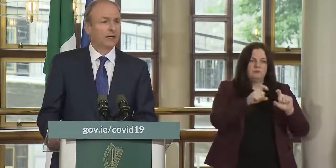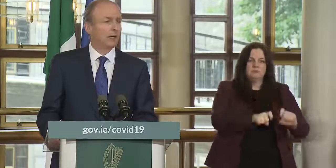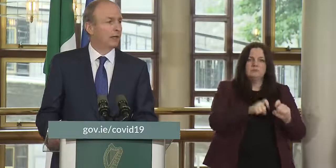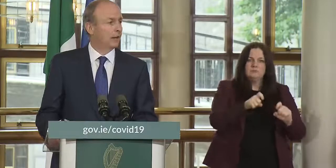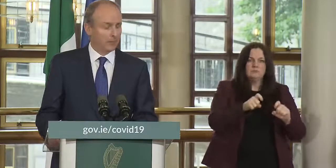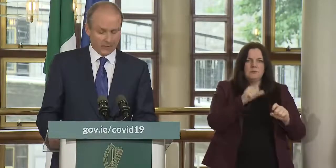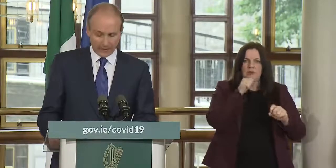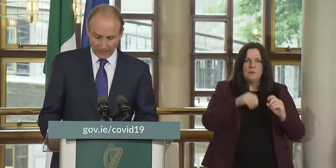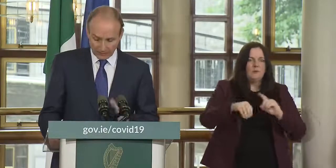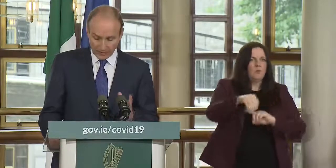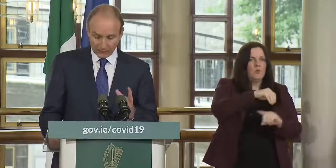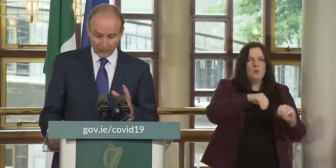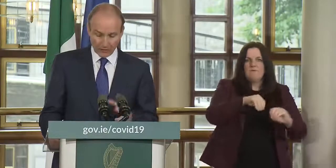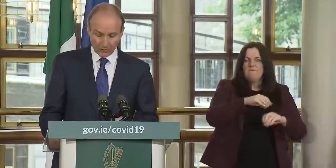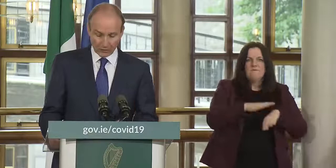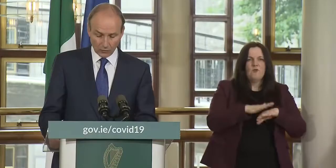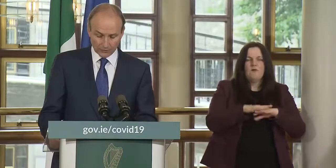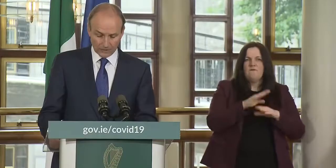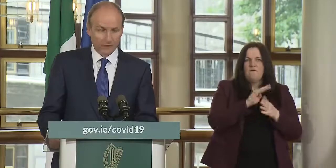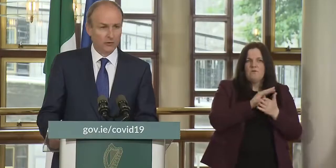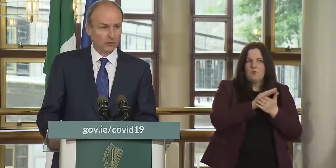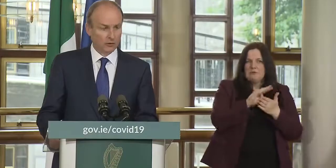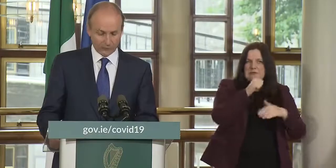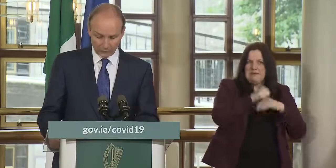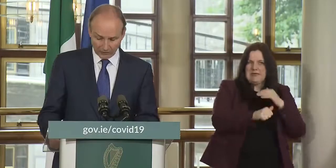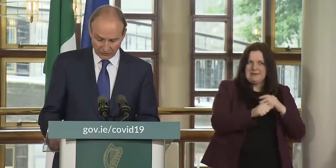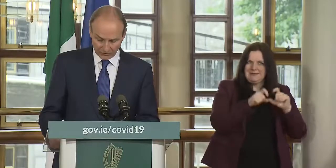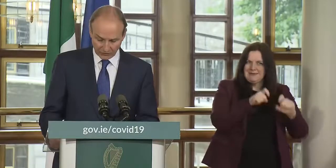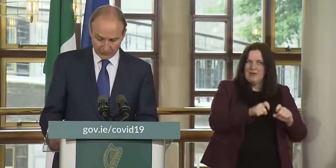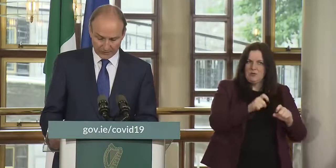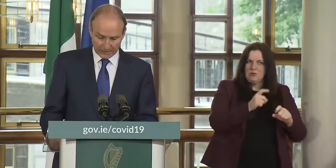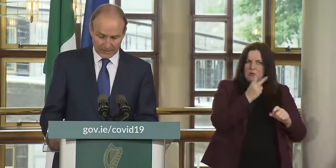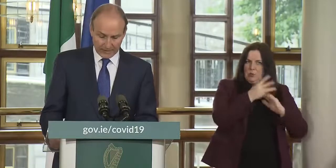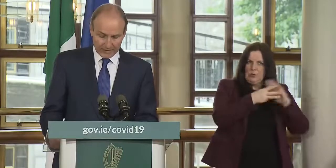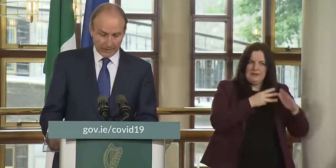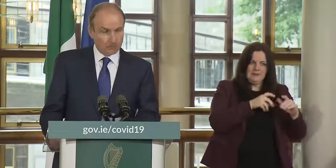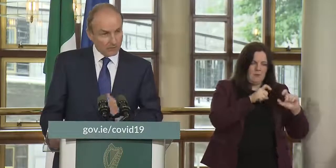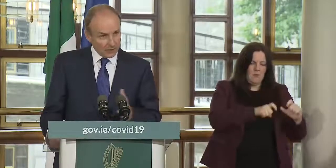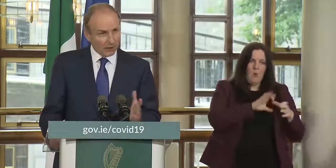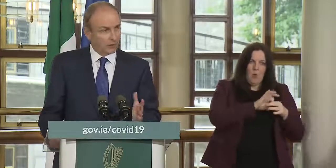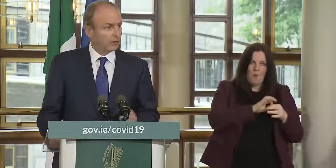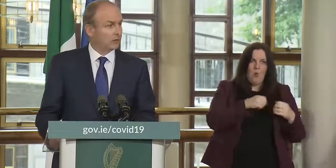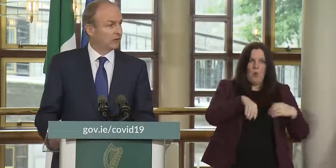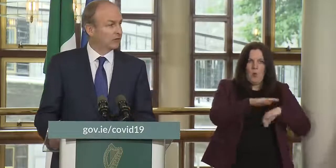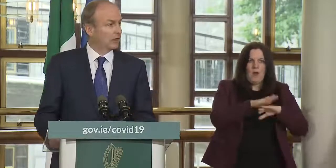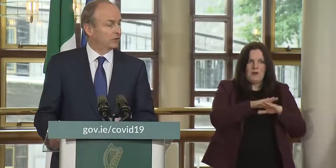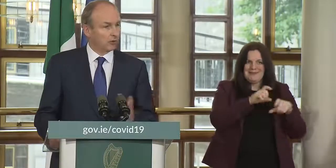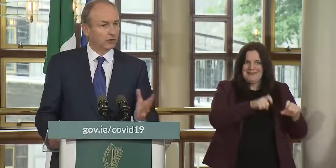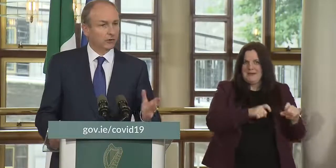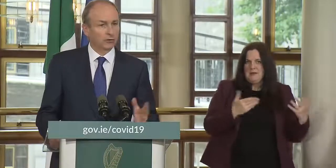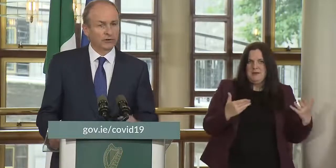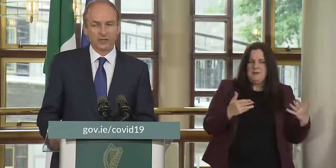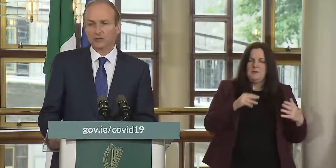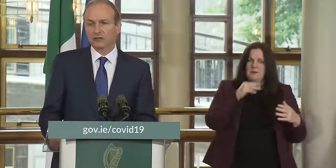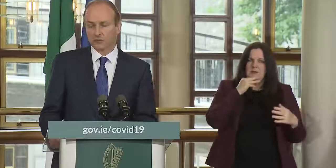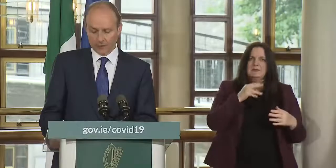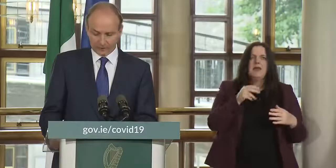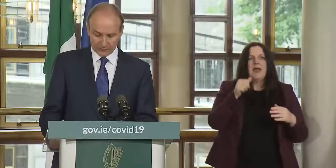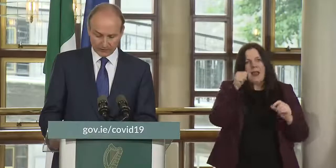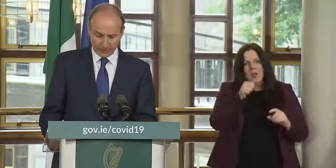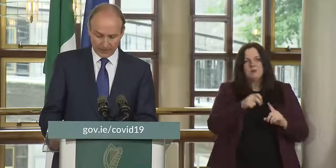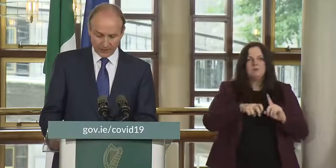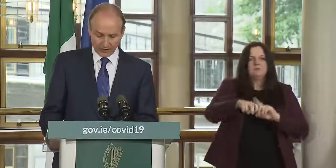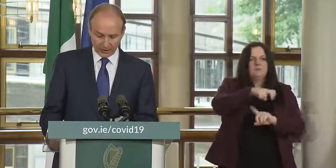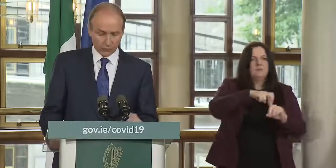and that means staying in your home or your place of residence allowing exercise allowing to go for essential